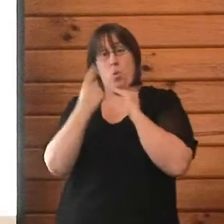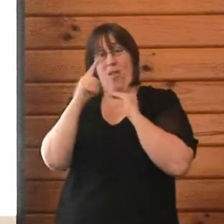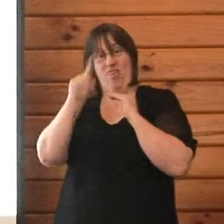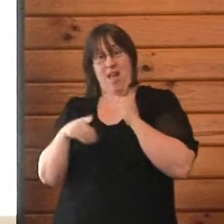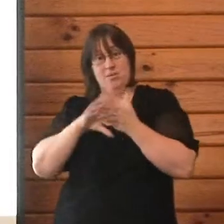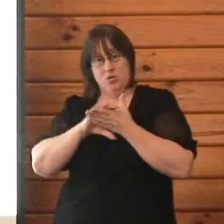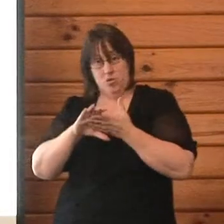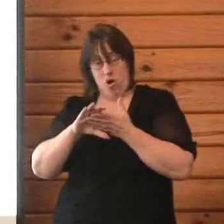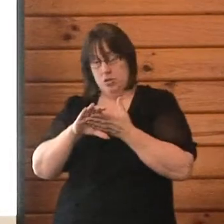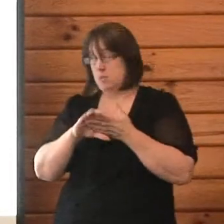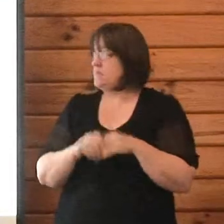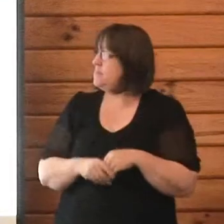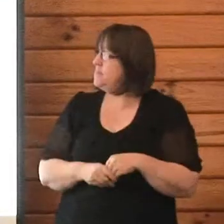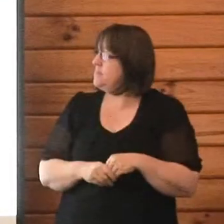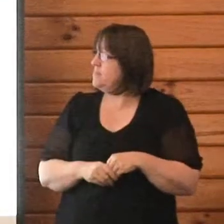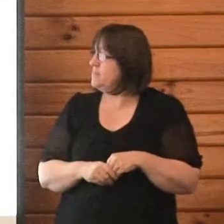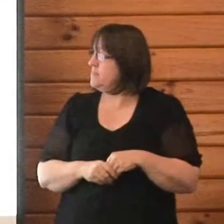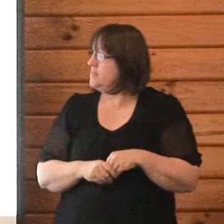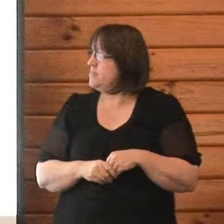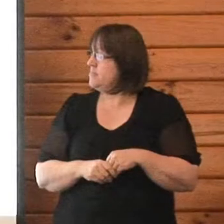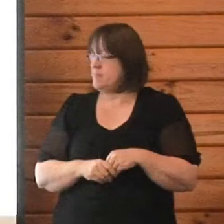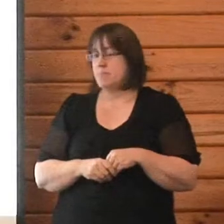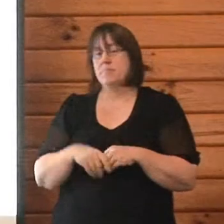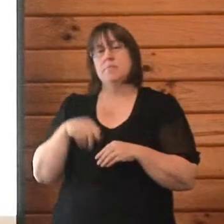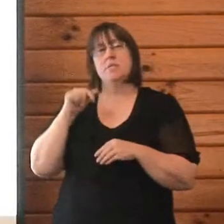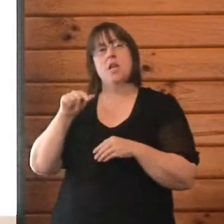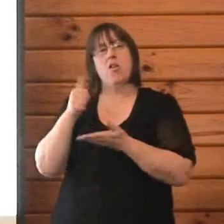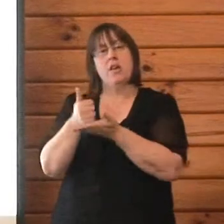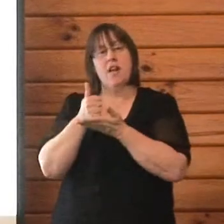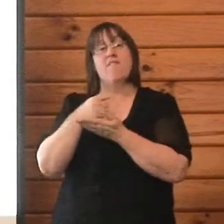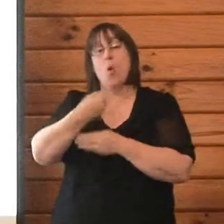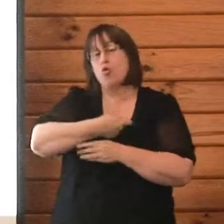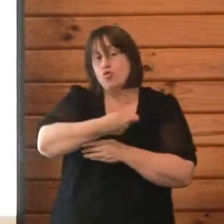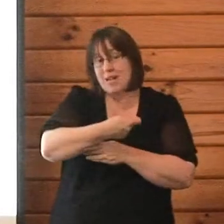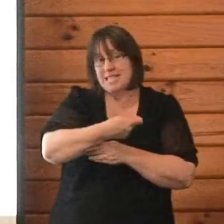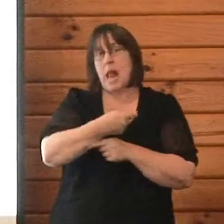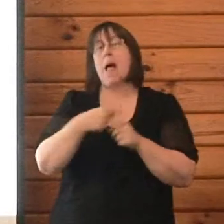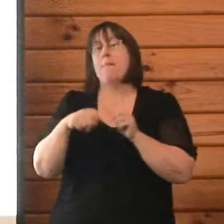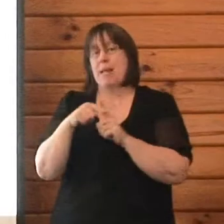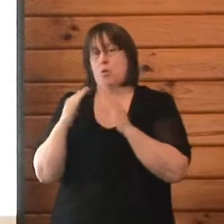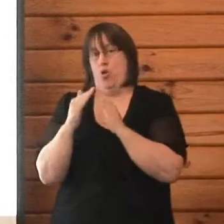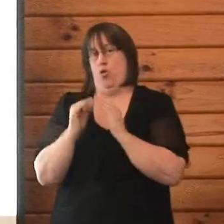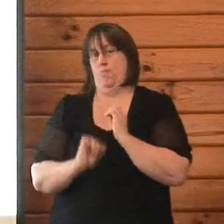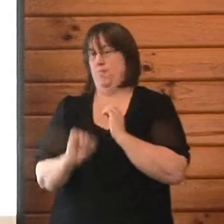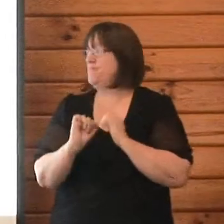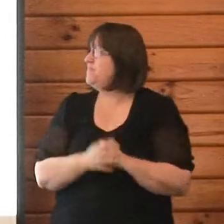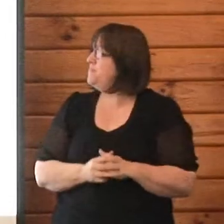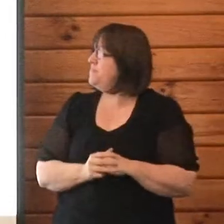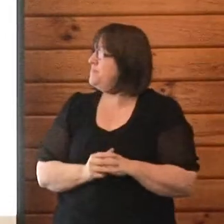There's a storage grant available for renters and homeowners. In the Christchurch school